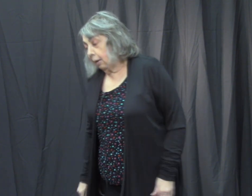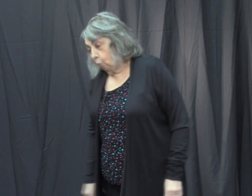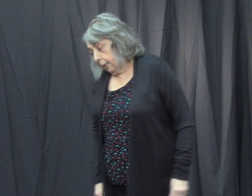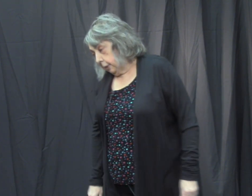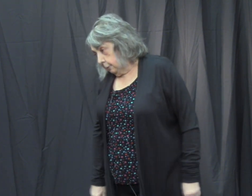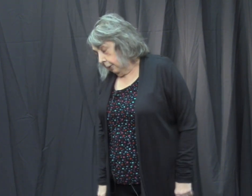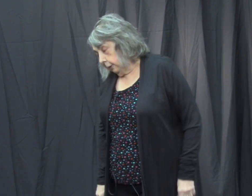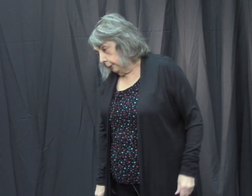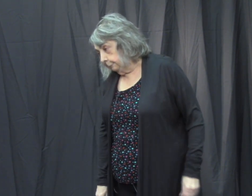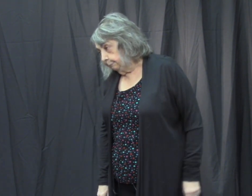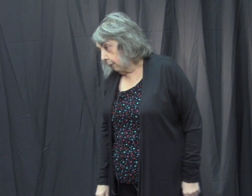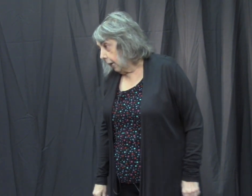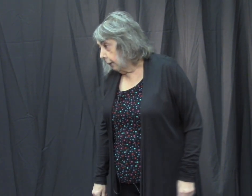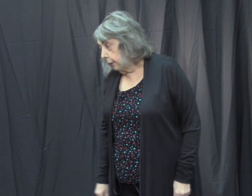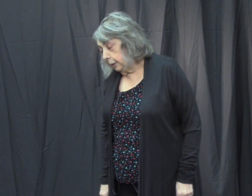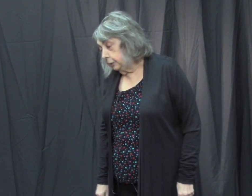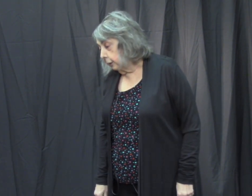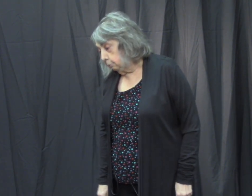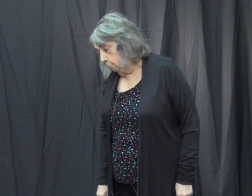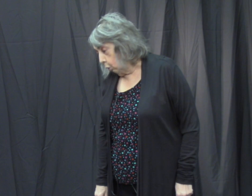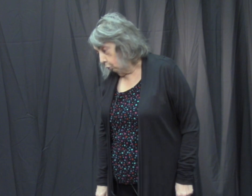waited, and he didn't move.